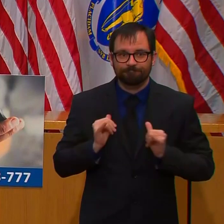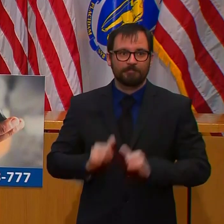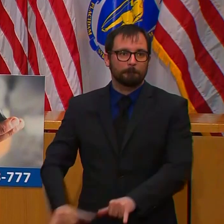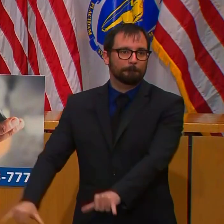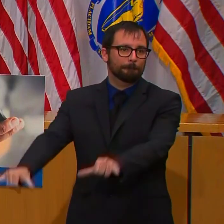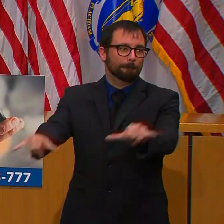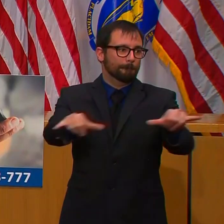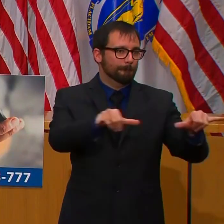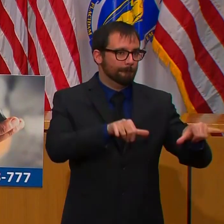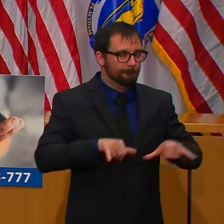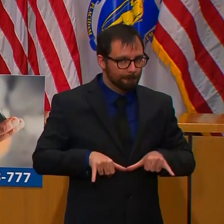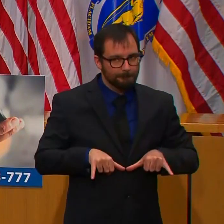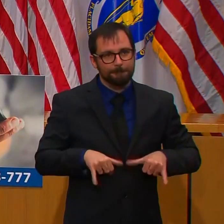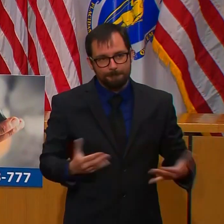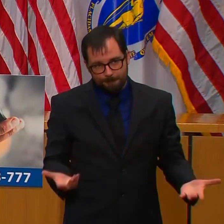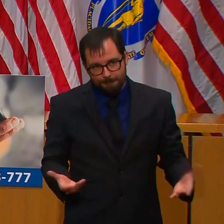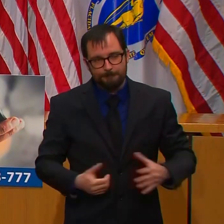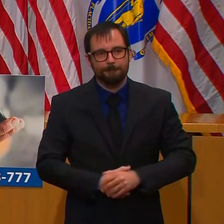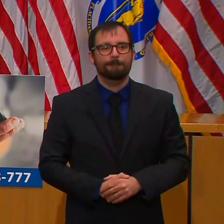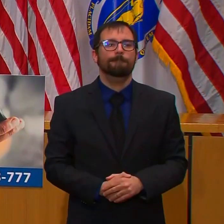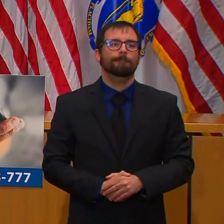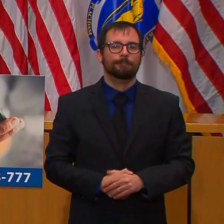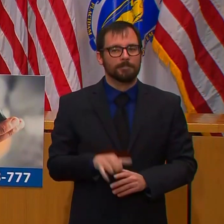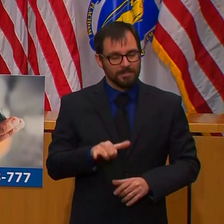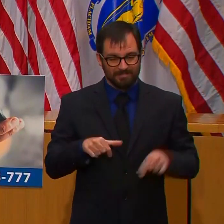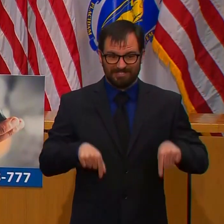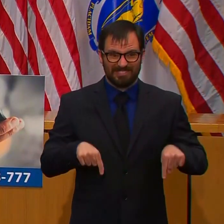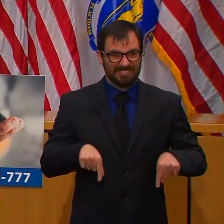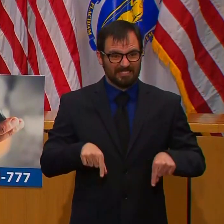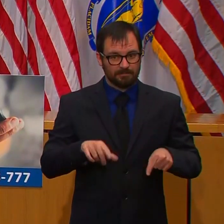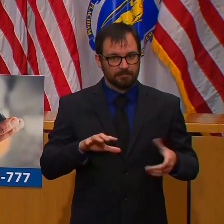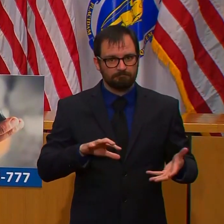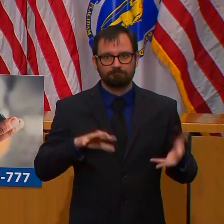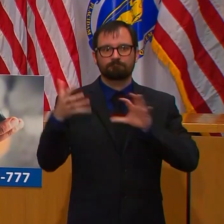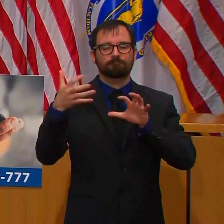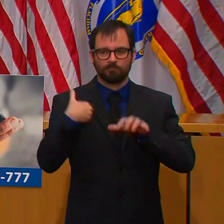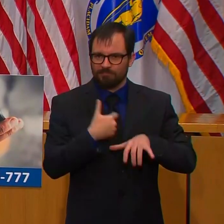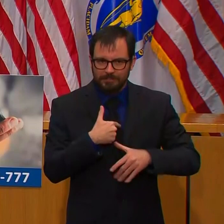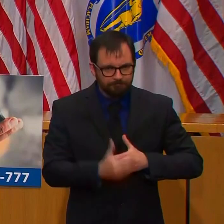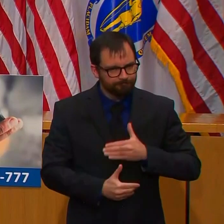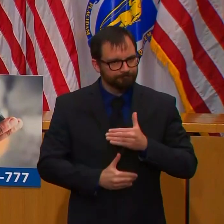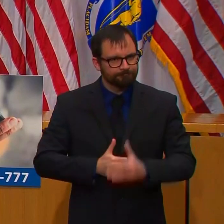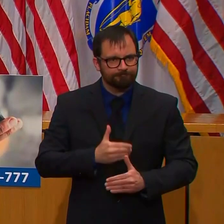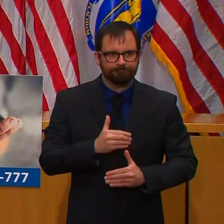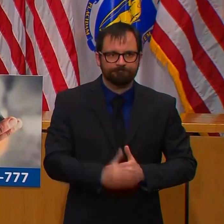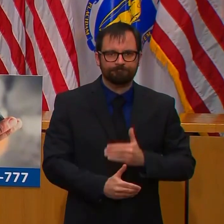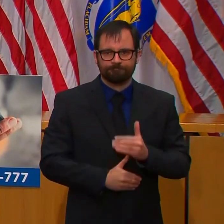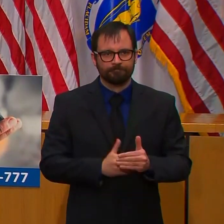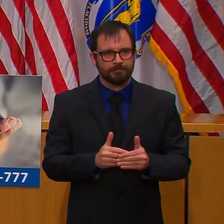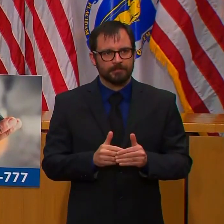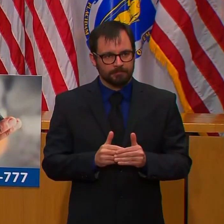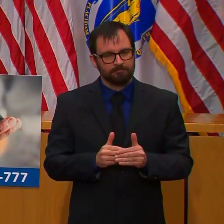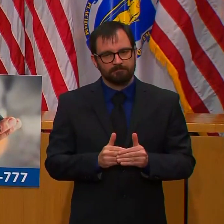purposeful as we can be in dealing with the contagious nature of this virus.